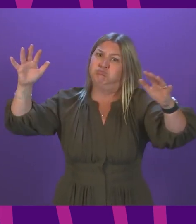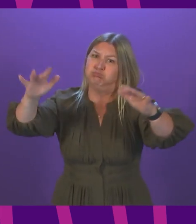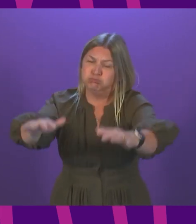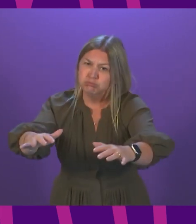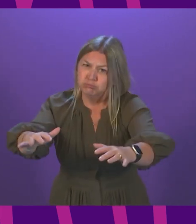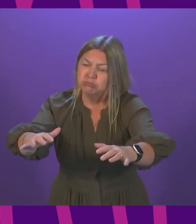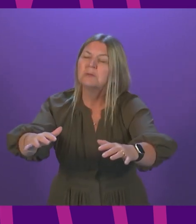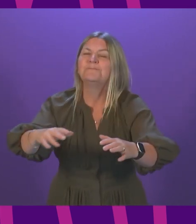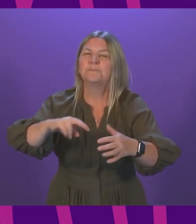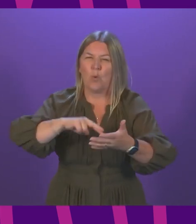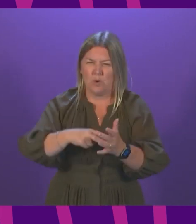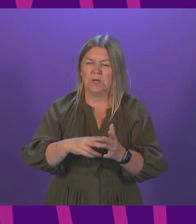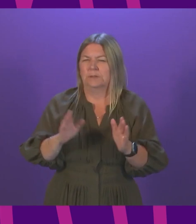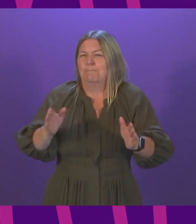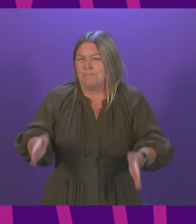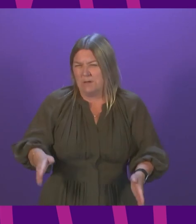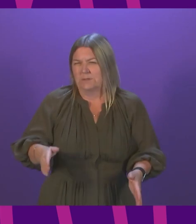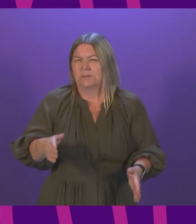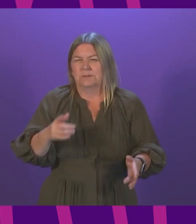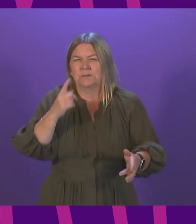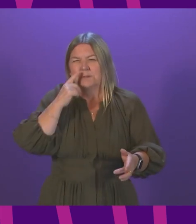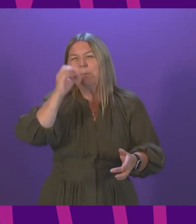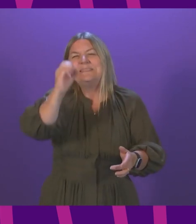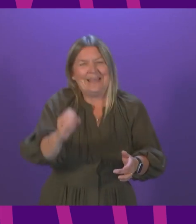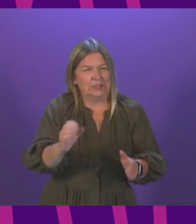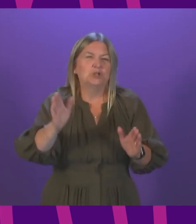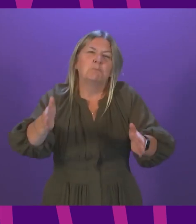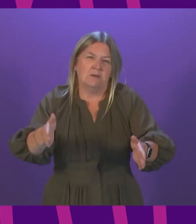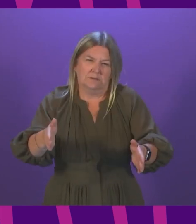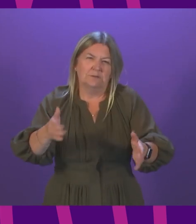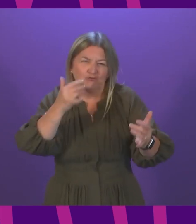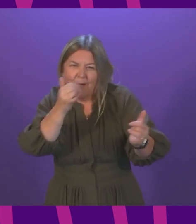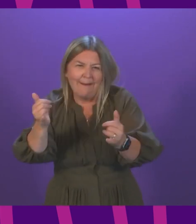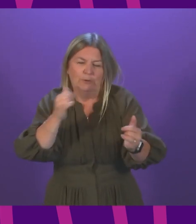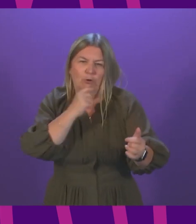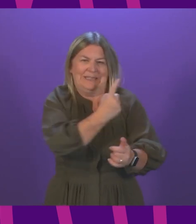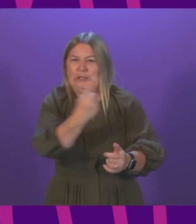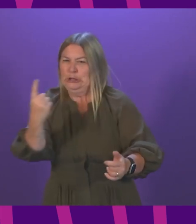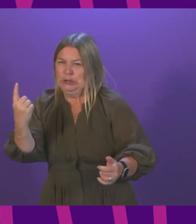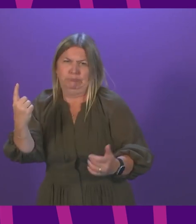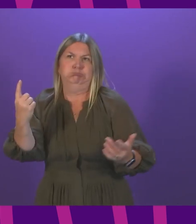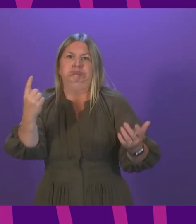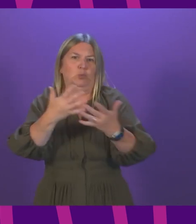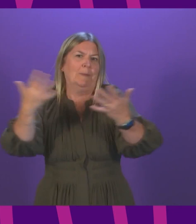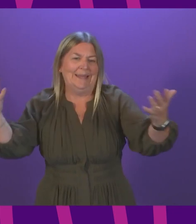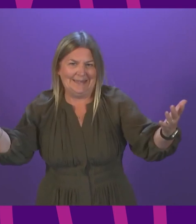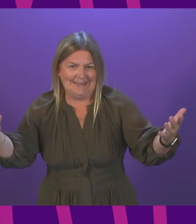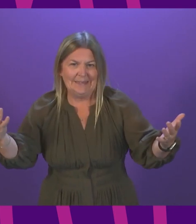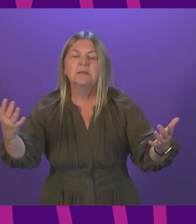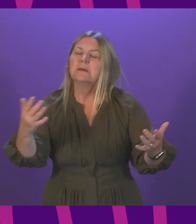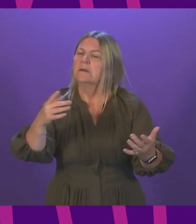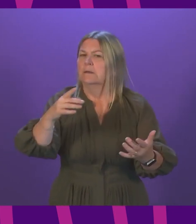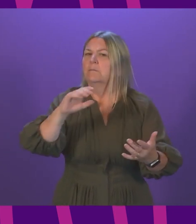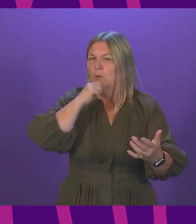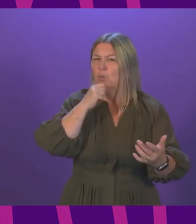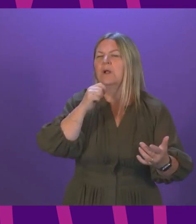to carry out a reasonable number of checks. We are currently working with businesses and environmental health officers to provide specific advice